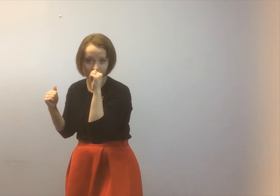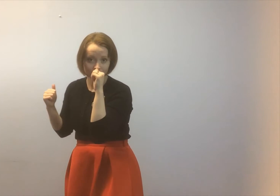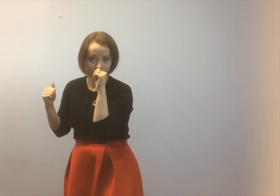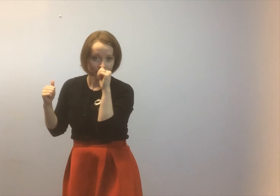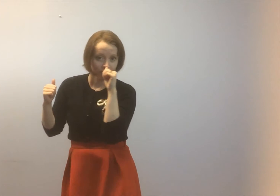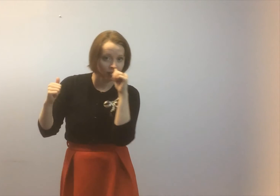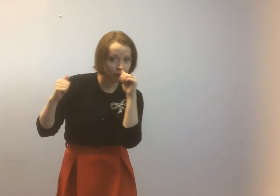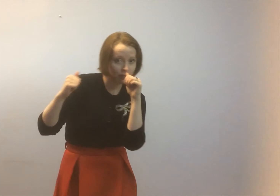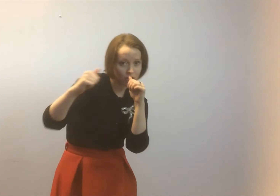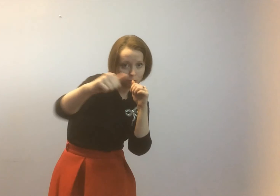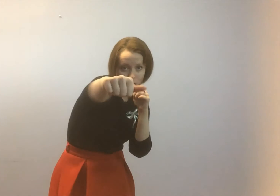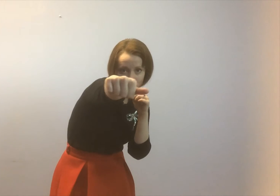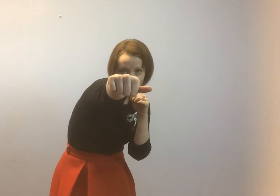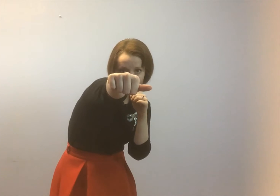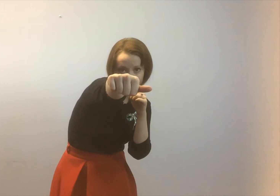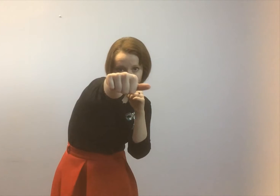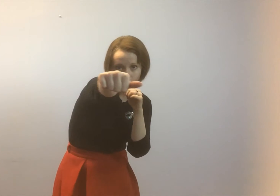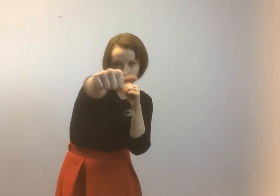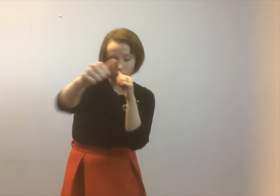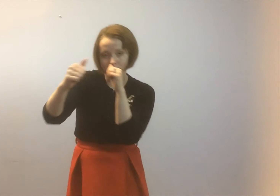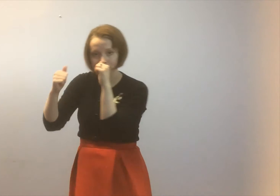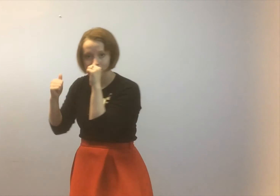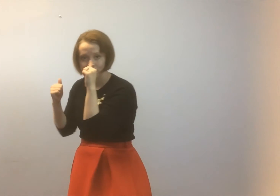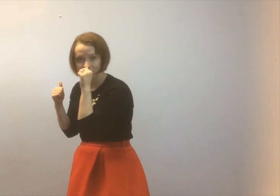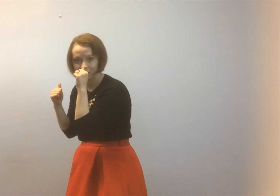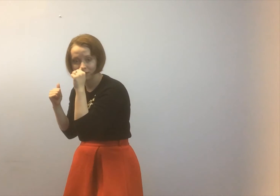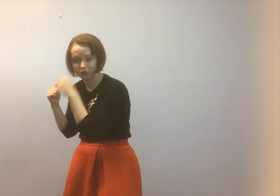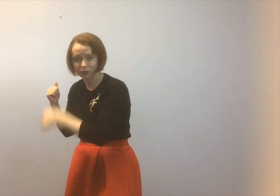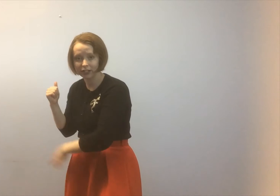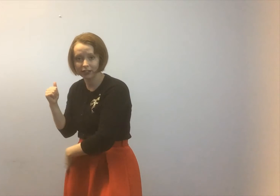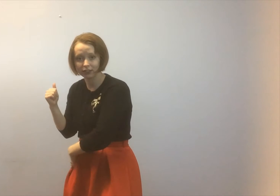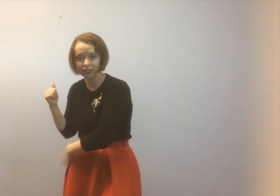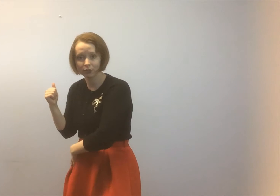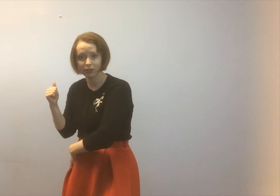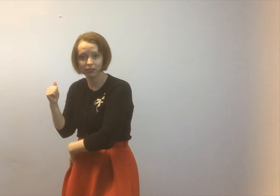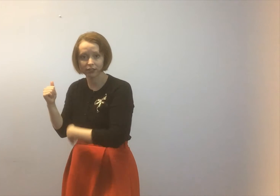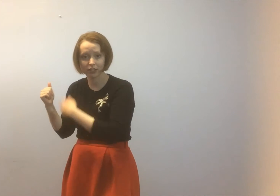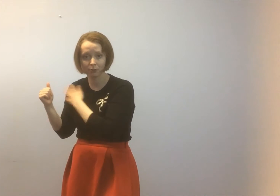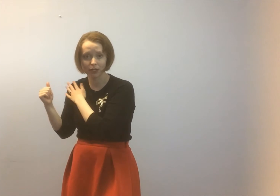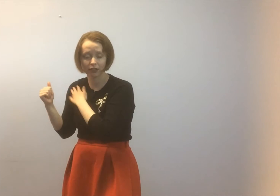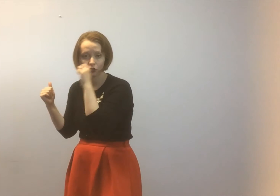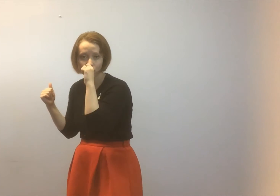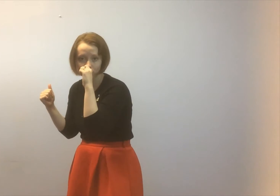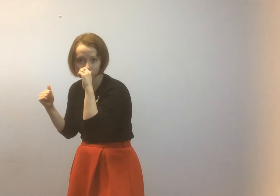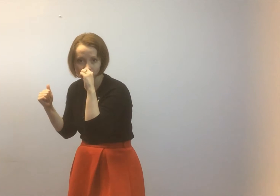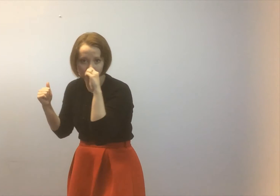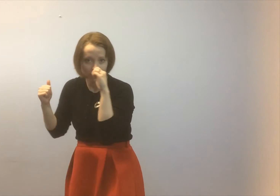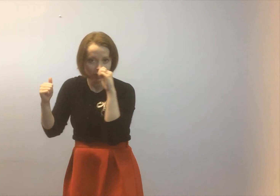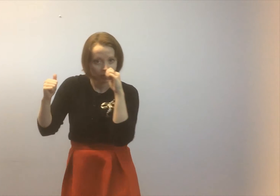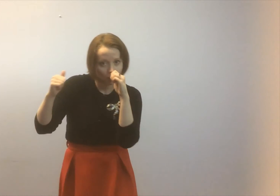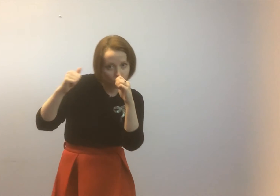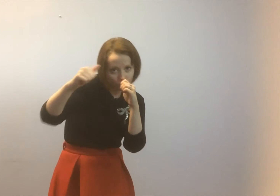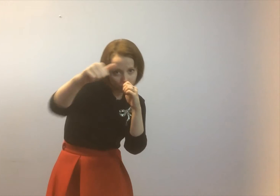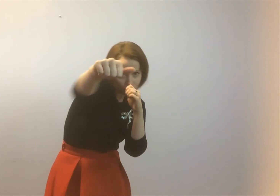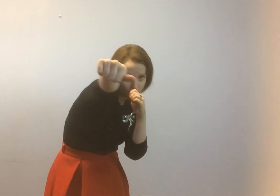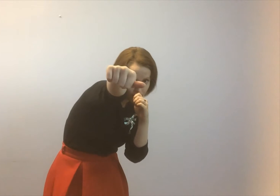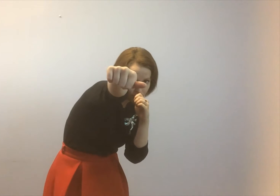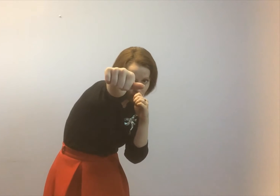and forward so again lead with this hip and this shoulder over and then